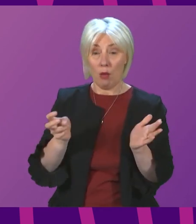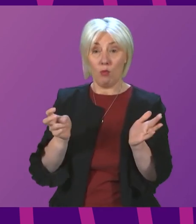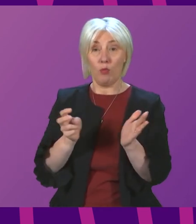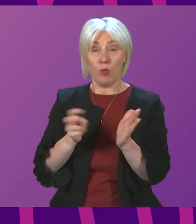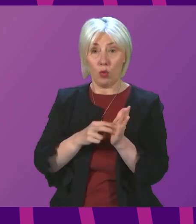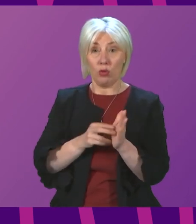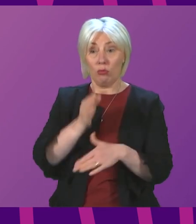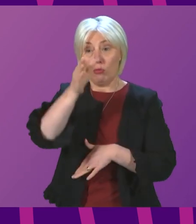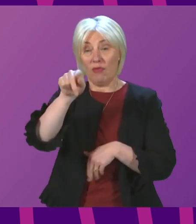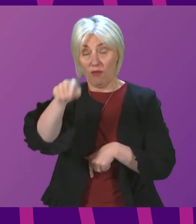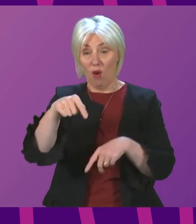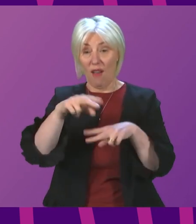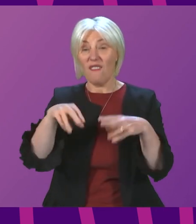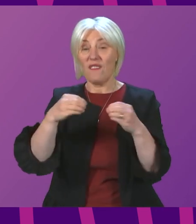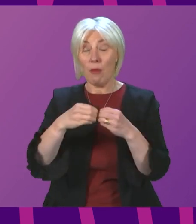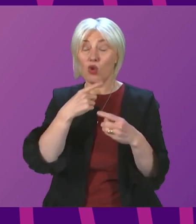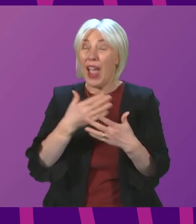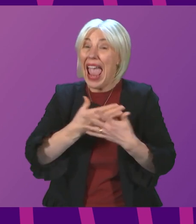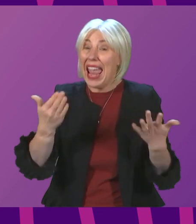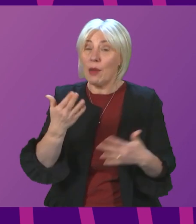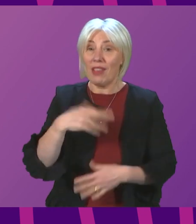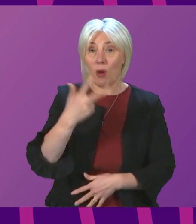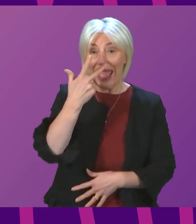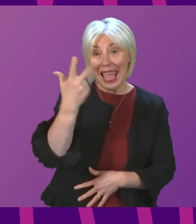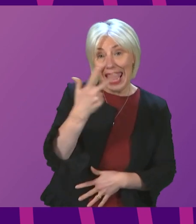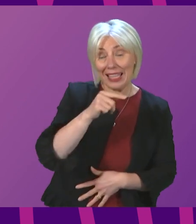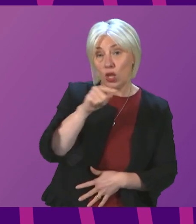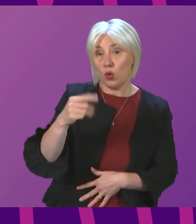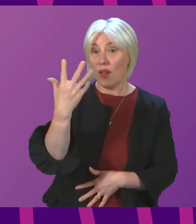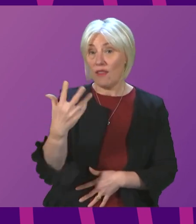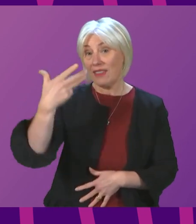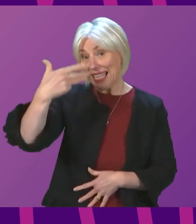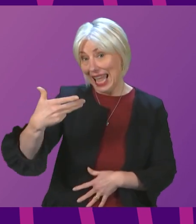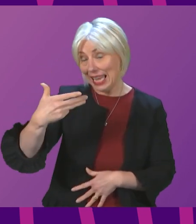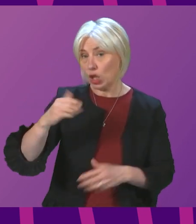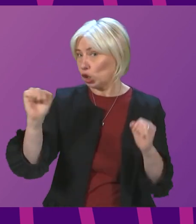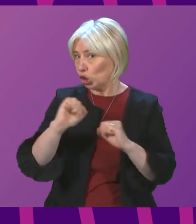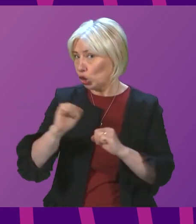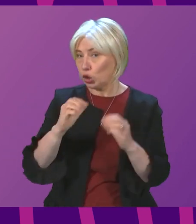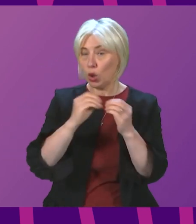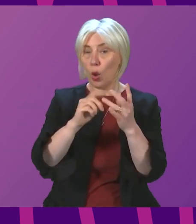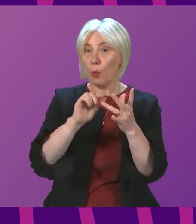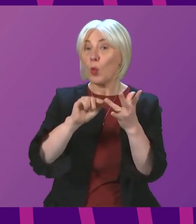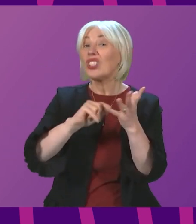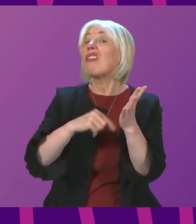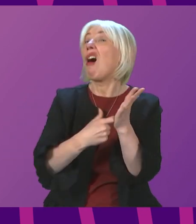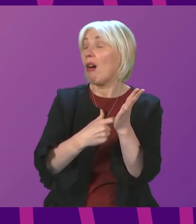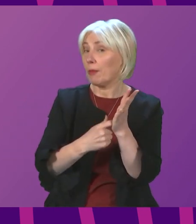scheduled appointments for February to any remaining 18- to 59-year-olds who are yet to be boosted. 16- and